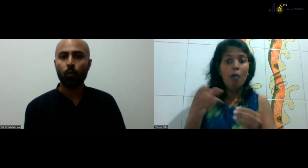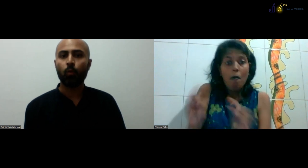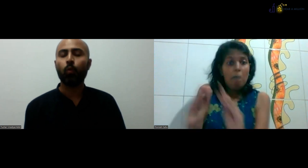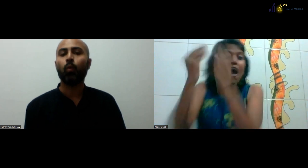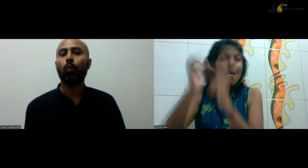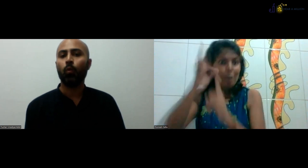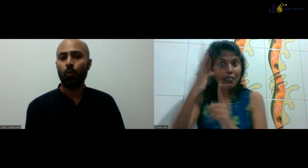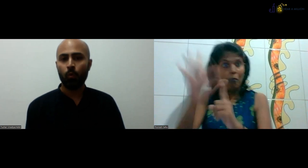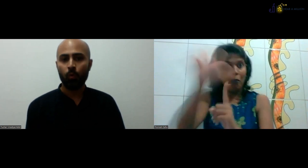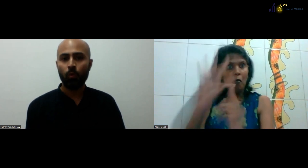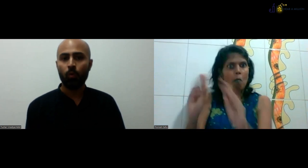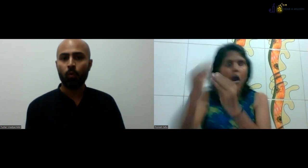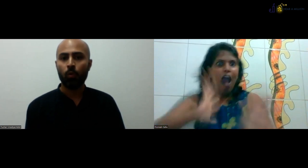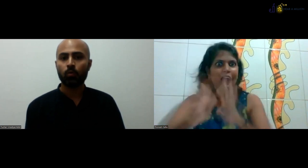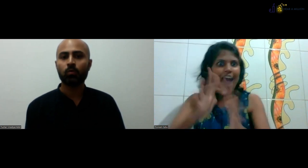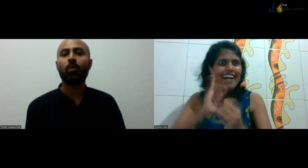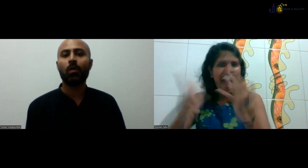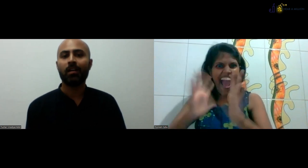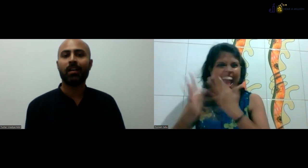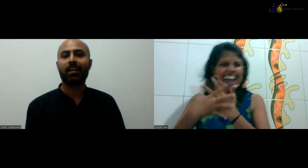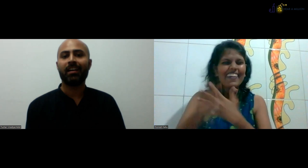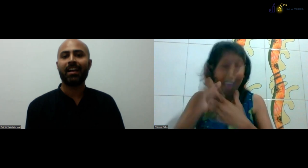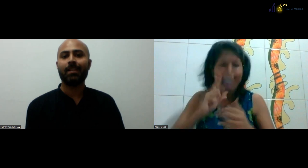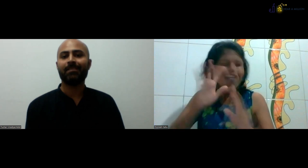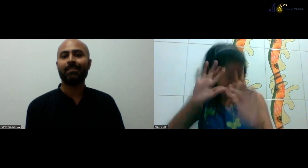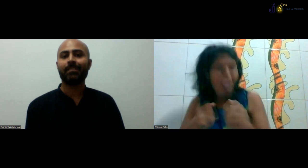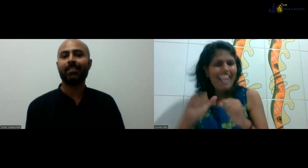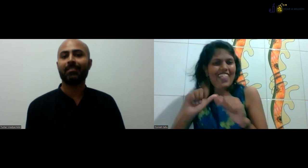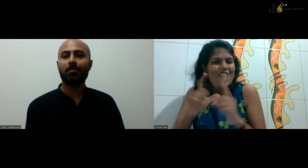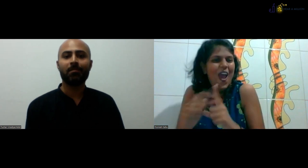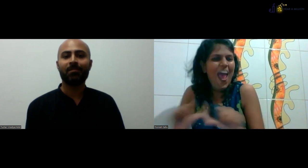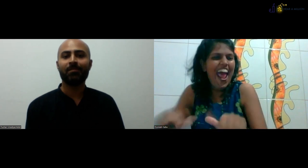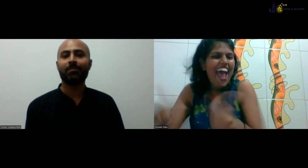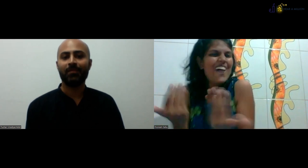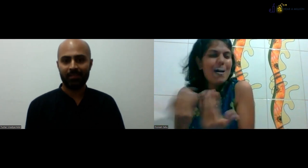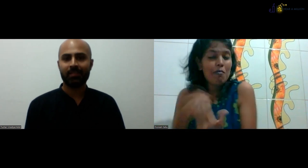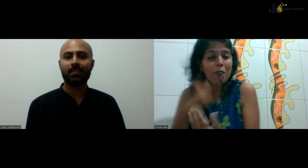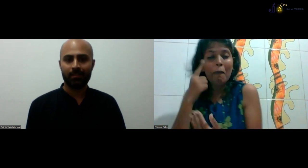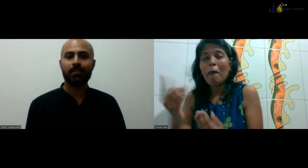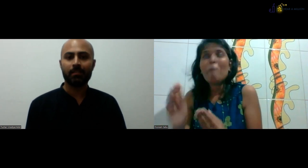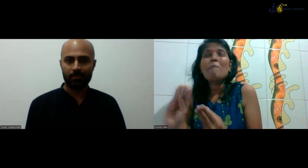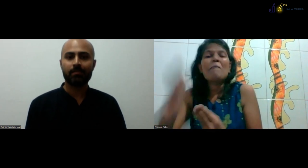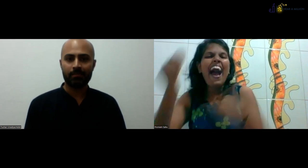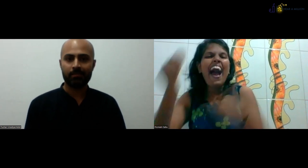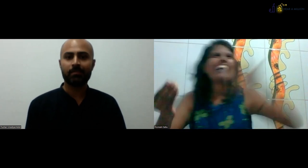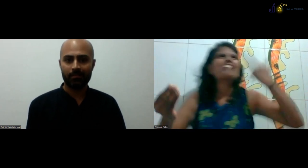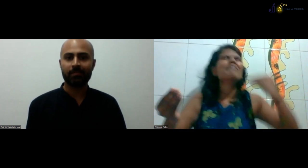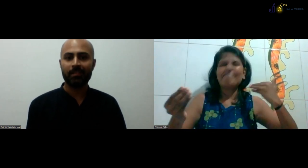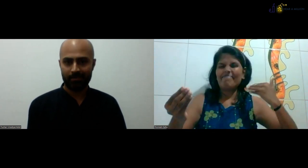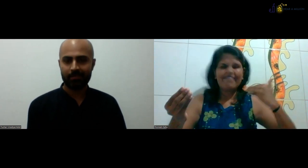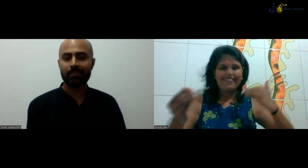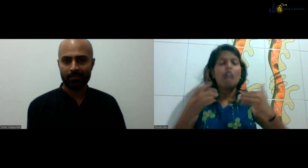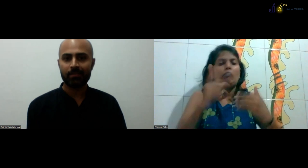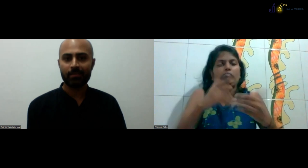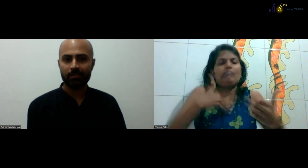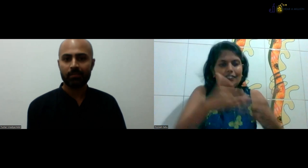was spoken language. The DTIS is fully accessible because it's my language. They're all talking in sign language. And